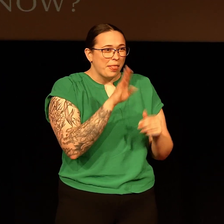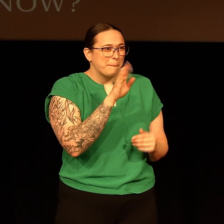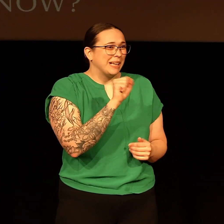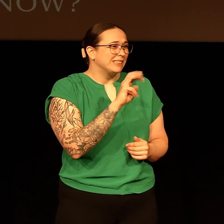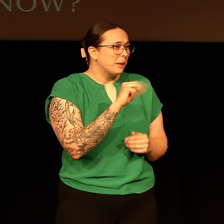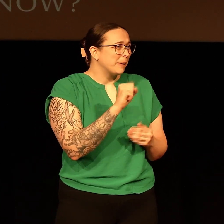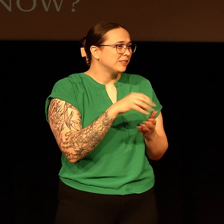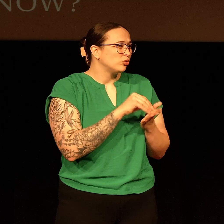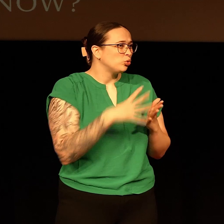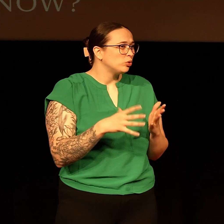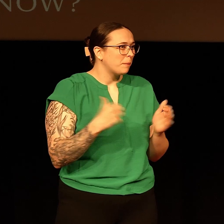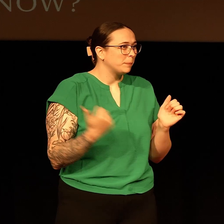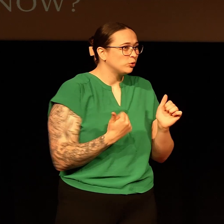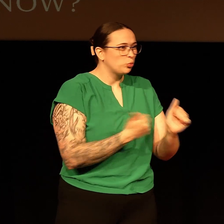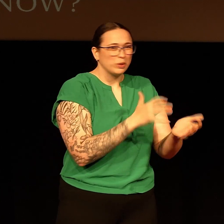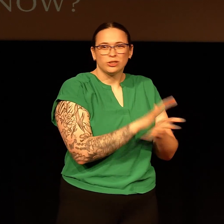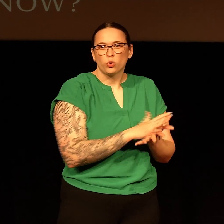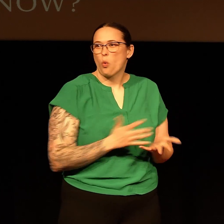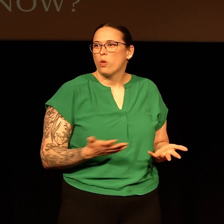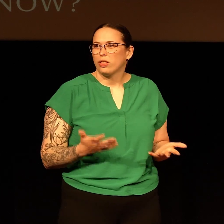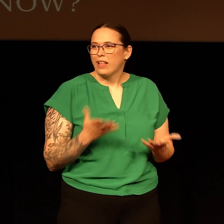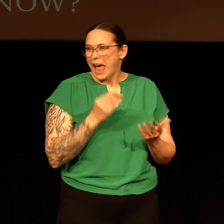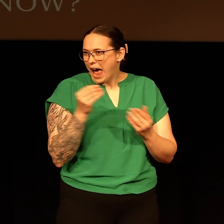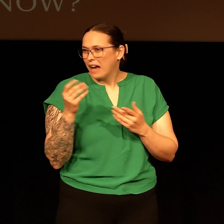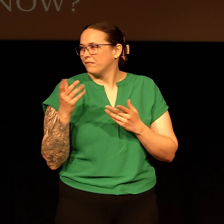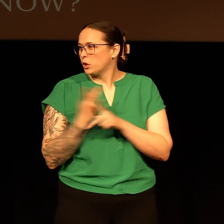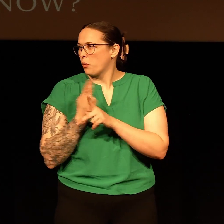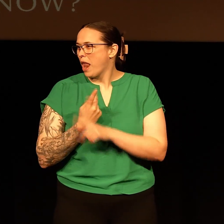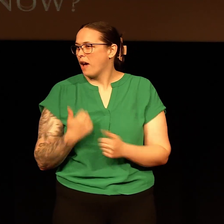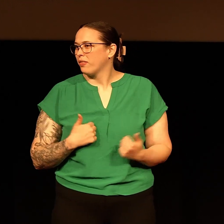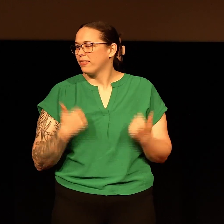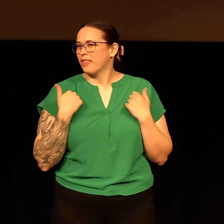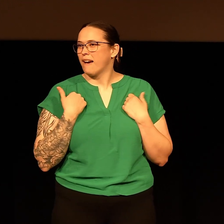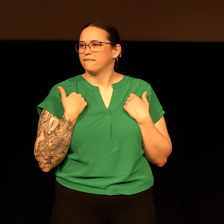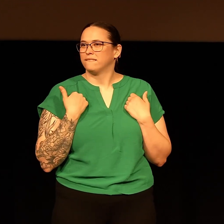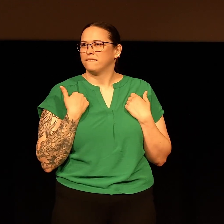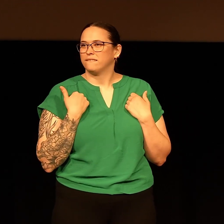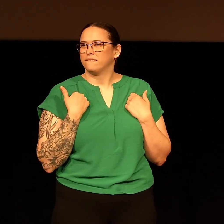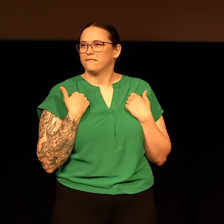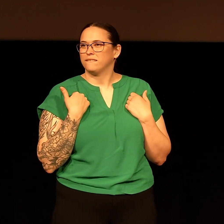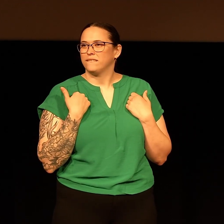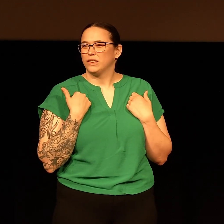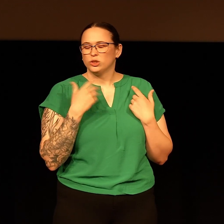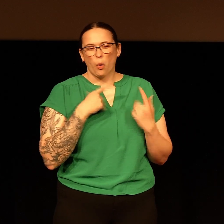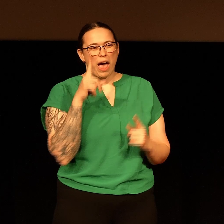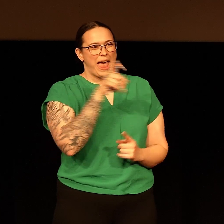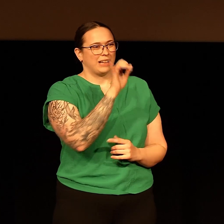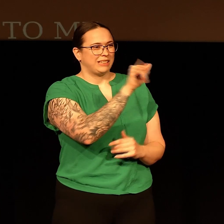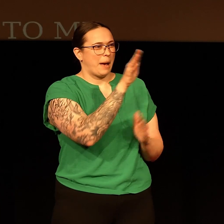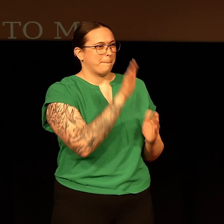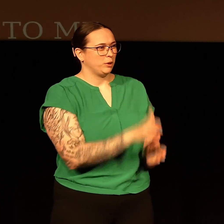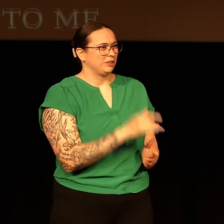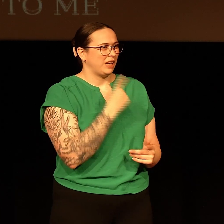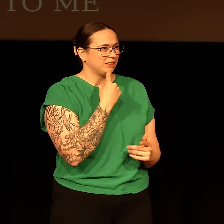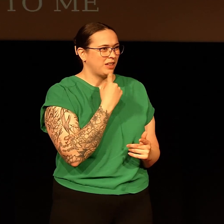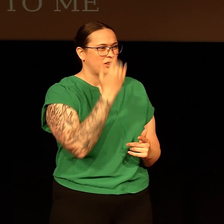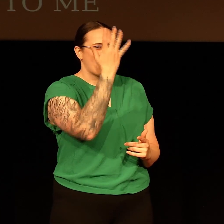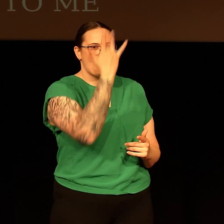I'm still a student who's pursuing their BS, MS degree while figuring out my own life. And I turned and asked a question.